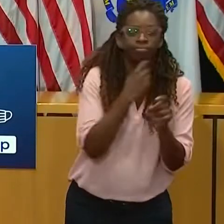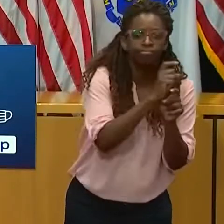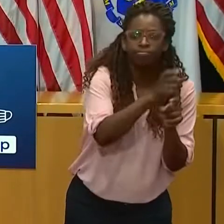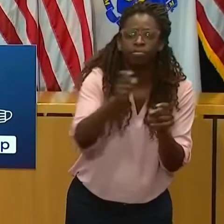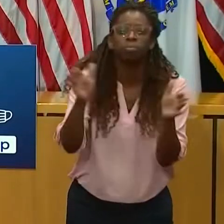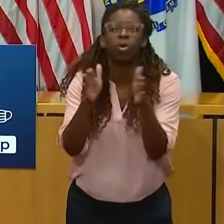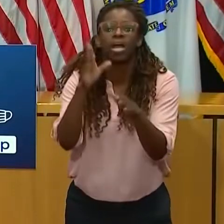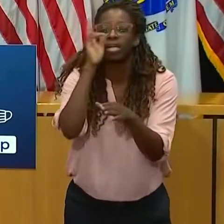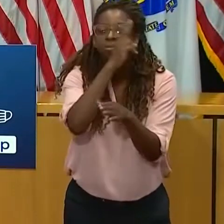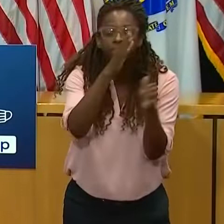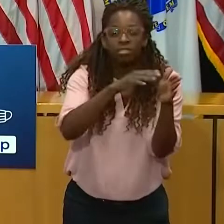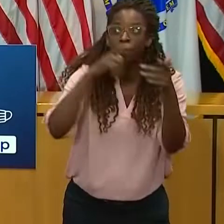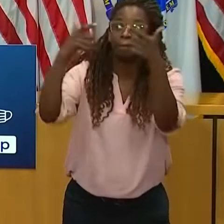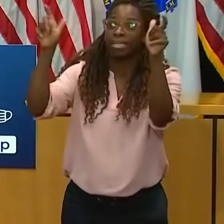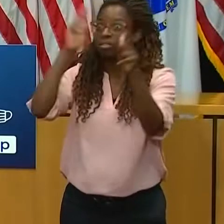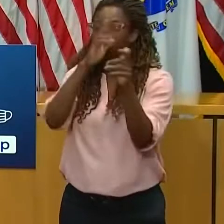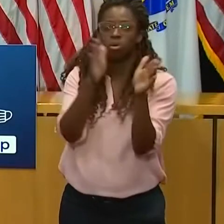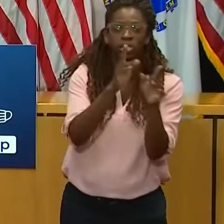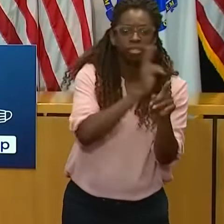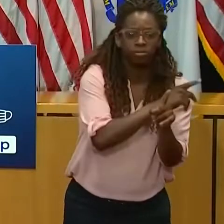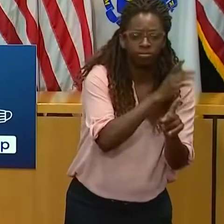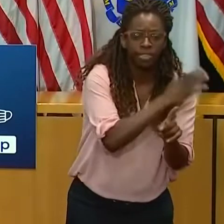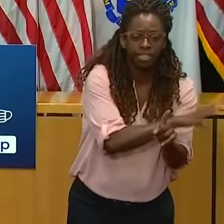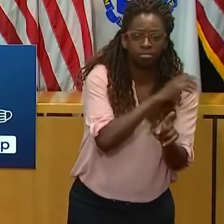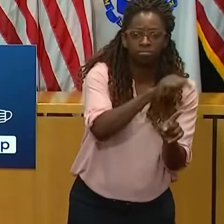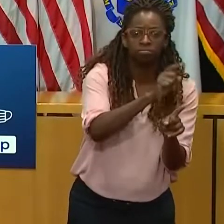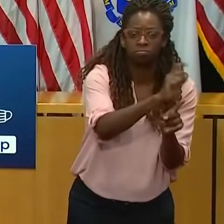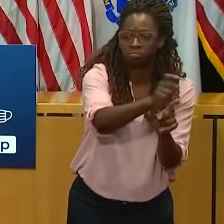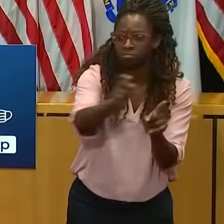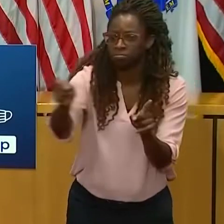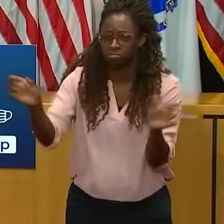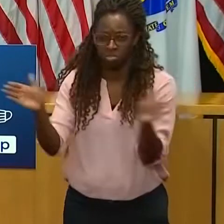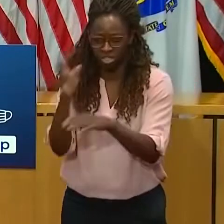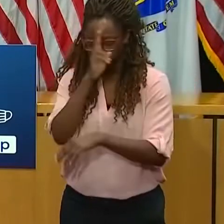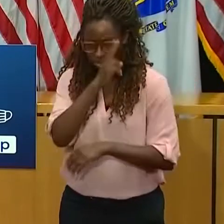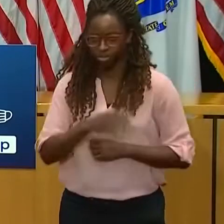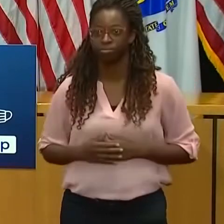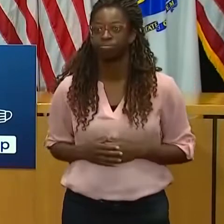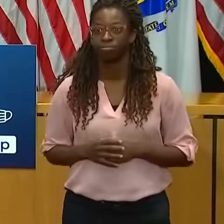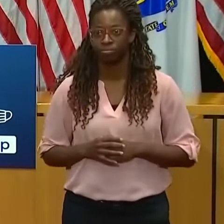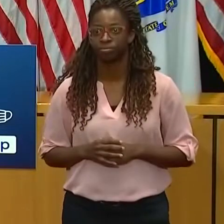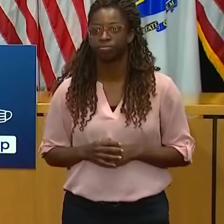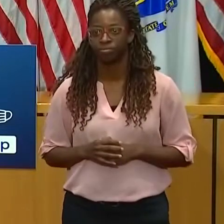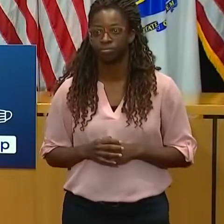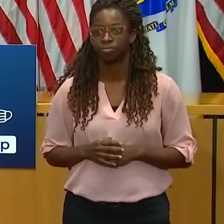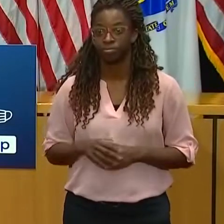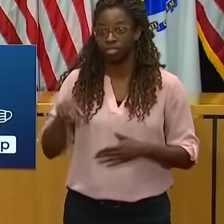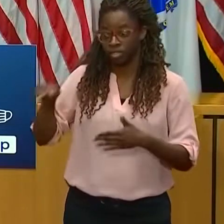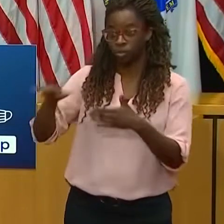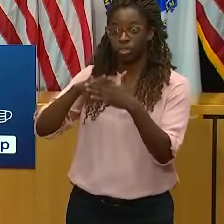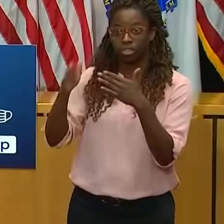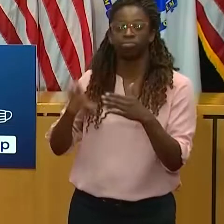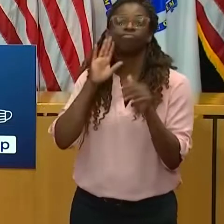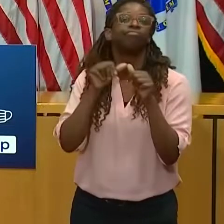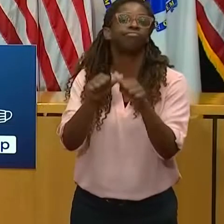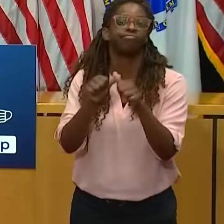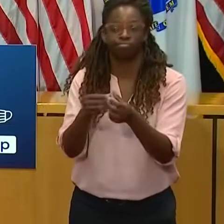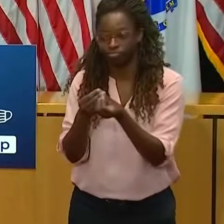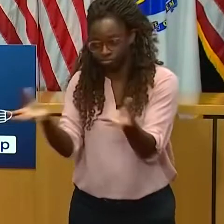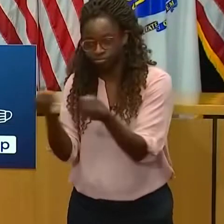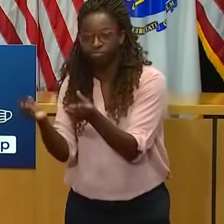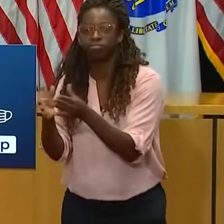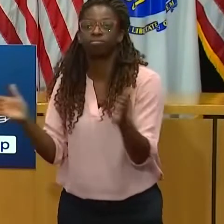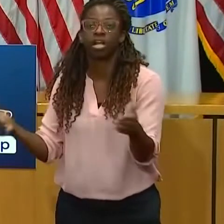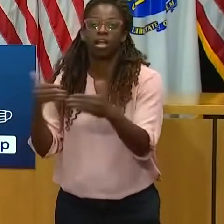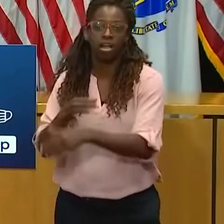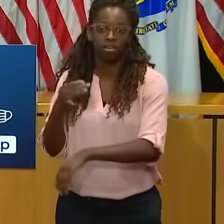more than 10 smaller hospitals with more distributions planned throughout the weekend. Hospitals have begun immunizing